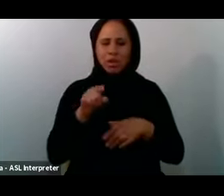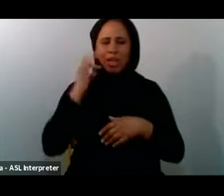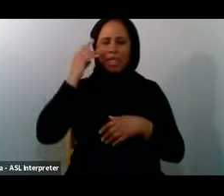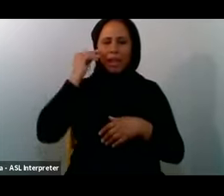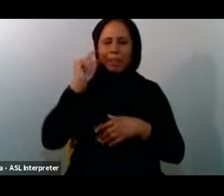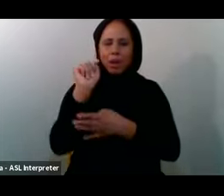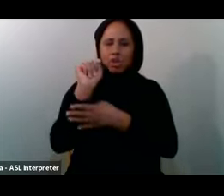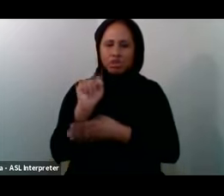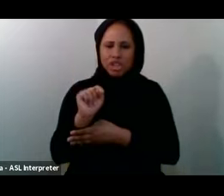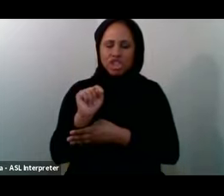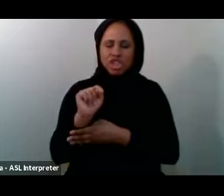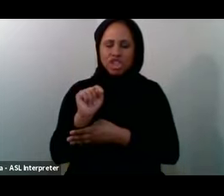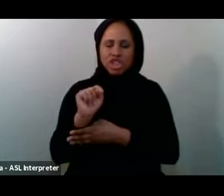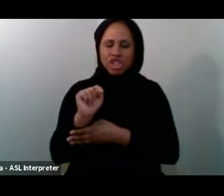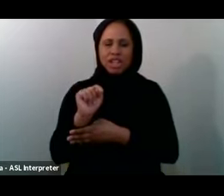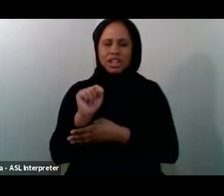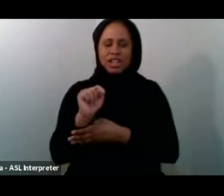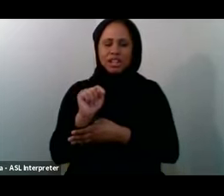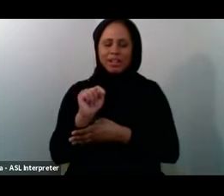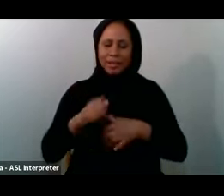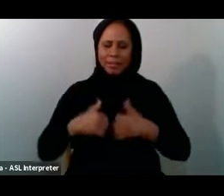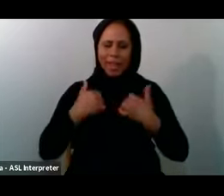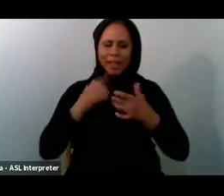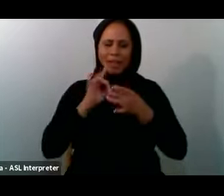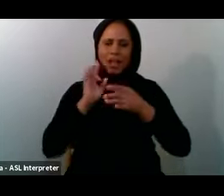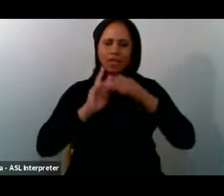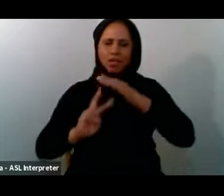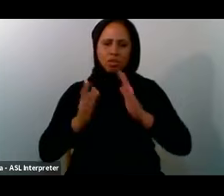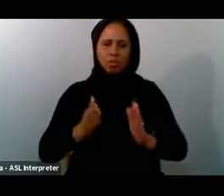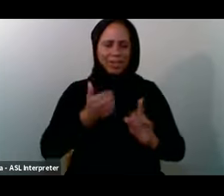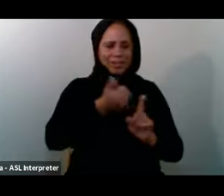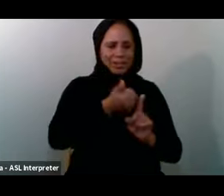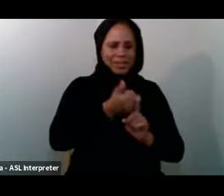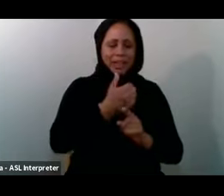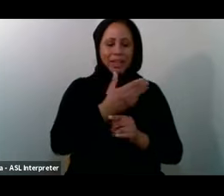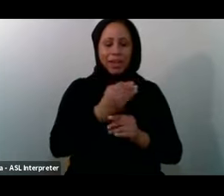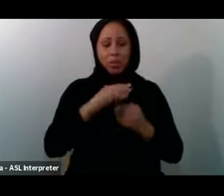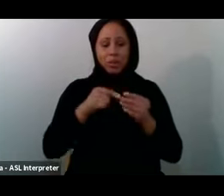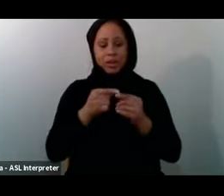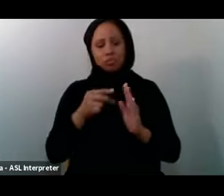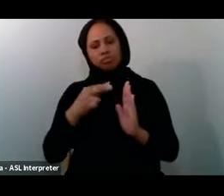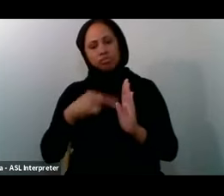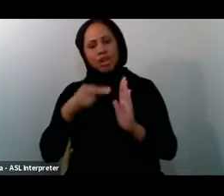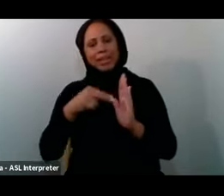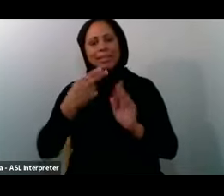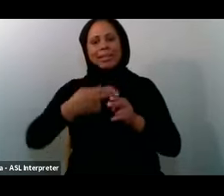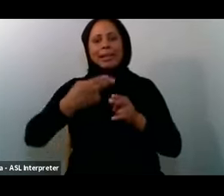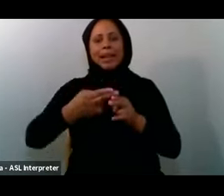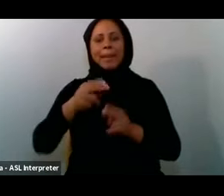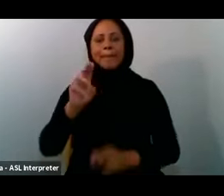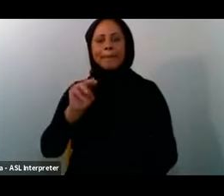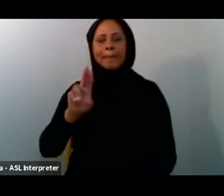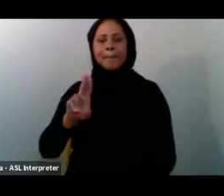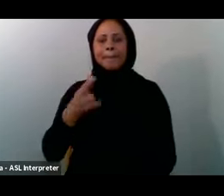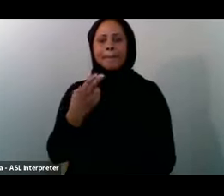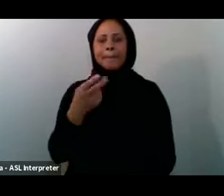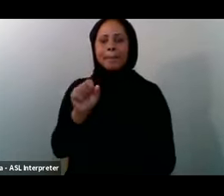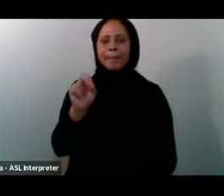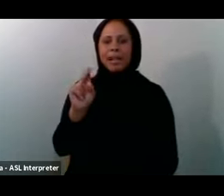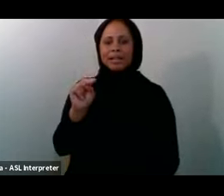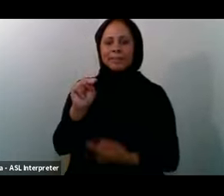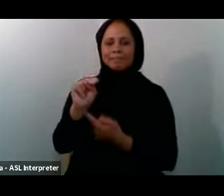sunnah Of the Prophet Sallallahu alayhi wa sallam And when you look at The name Muhsin itself Right This is at the